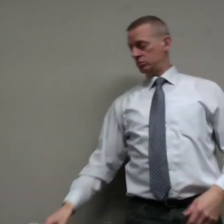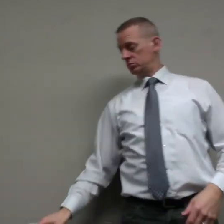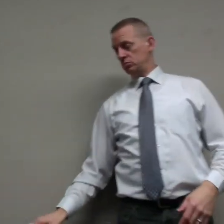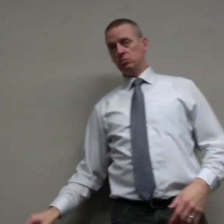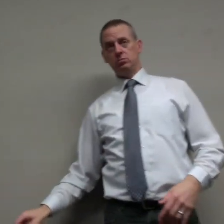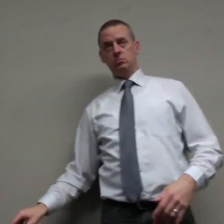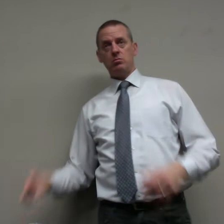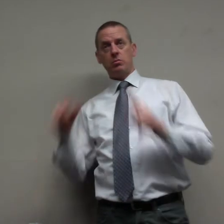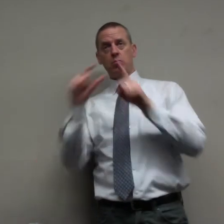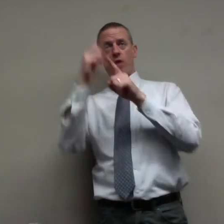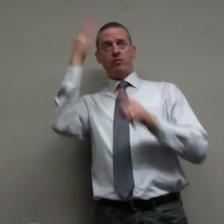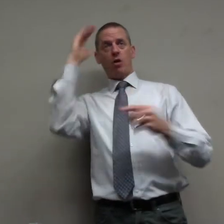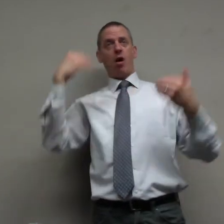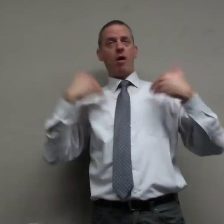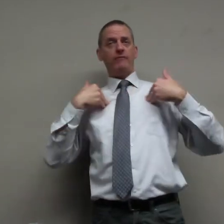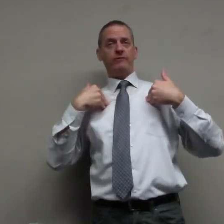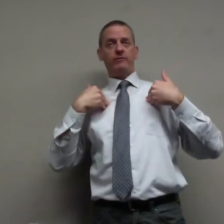in the word of God.